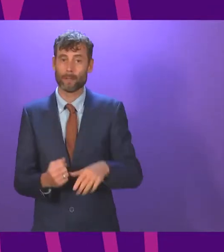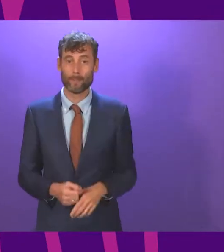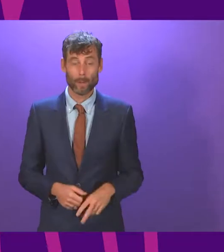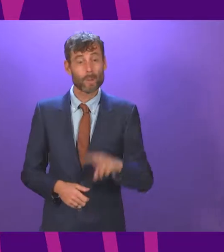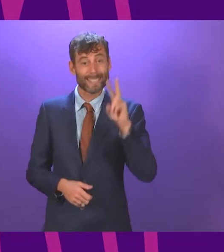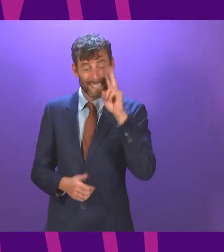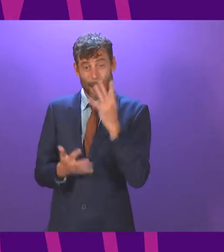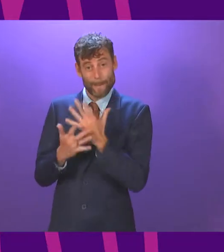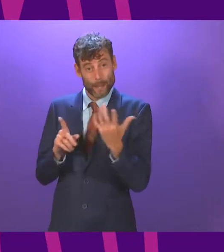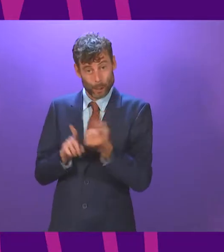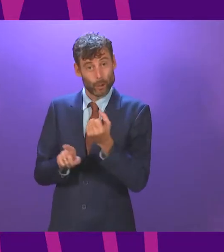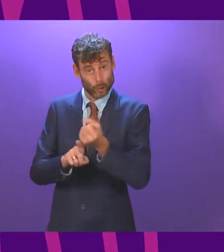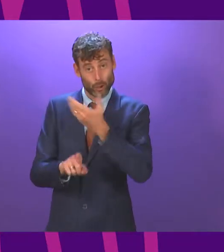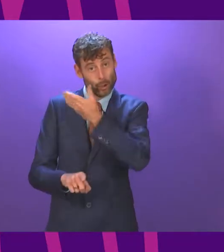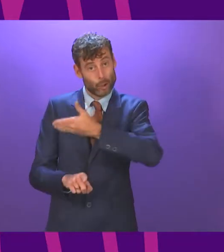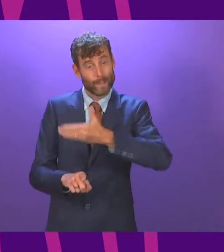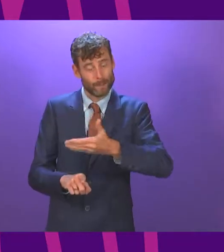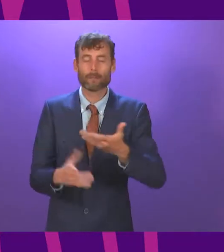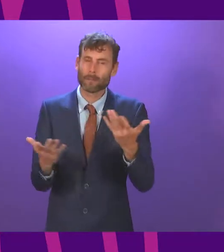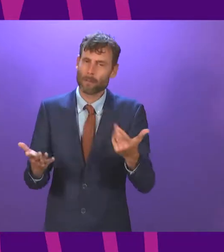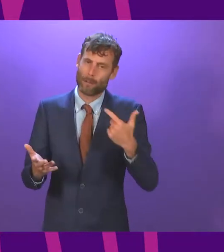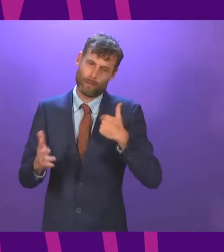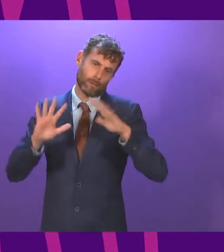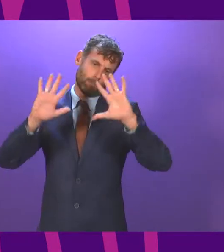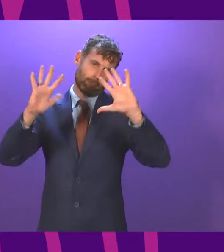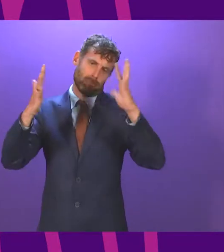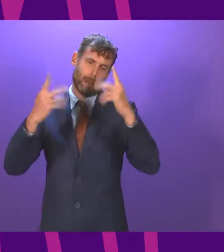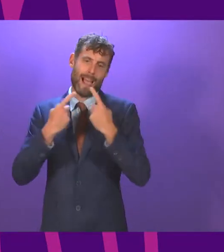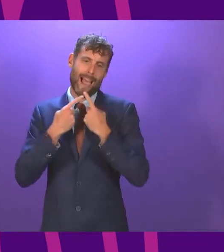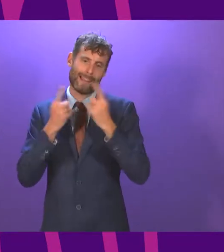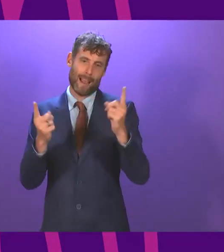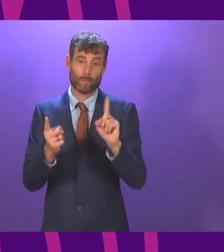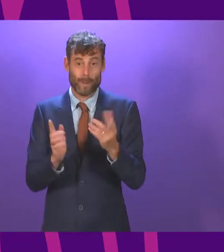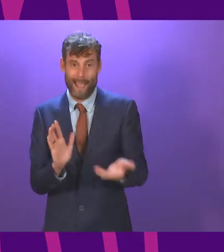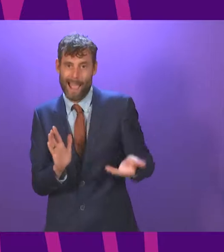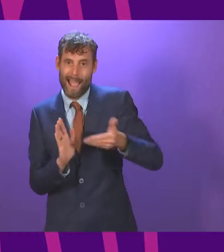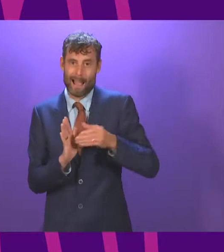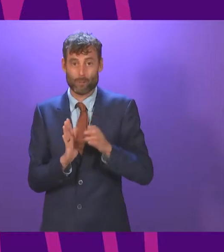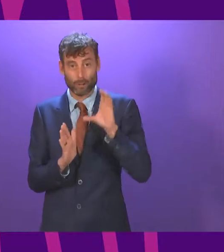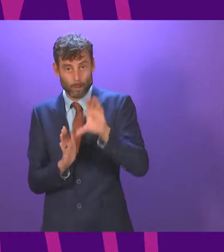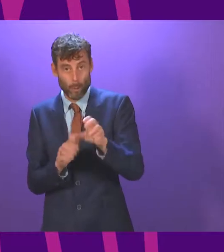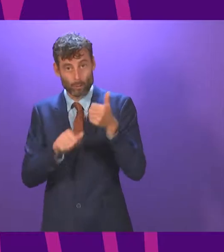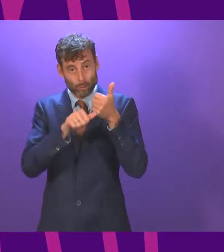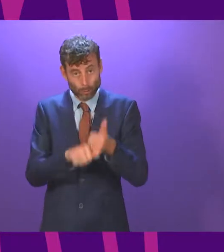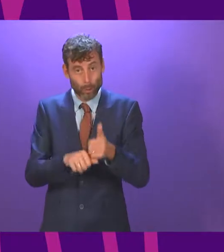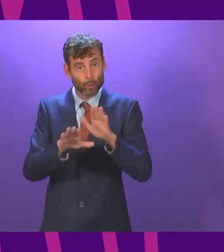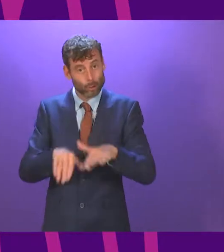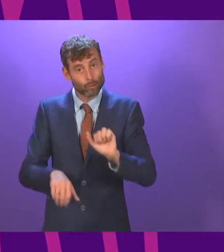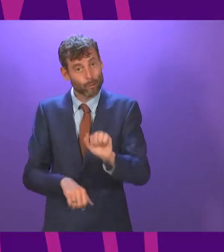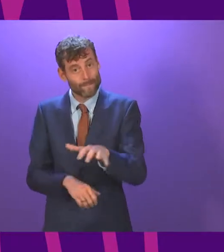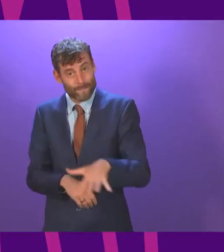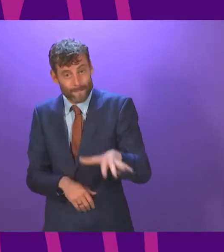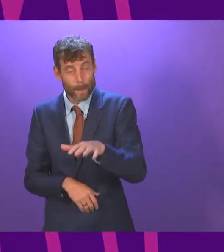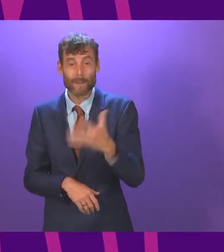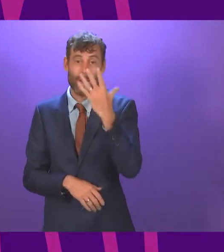it will come as no surprise that I welcome the announcements and additional support being offered to children and families. The additional